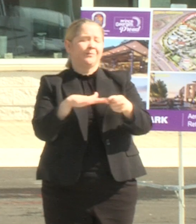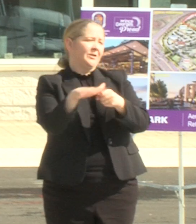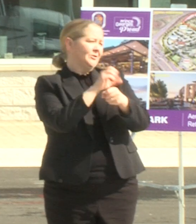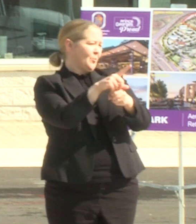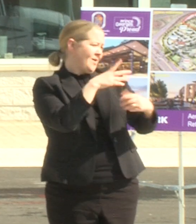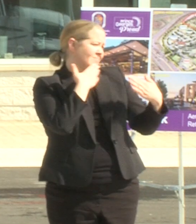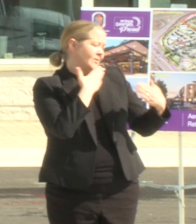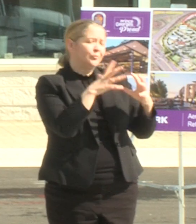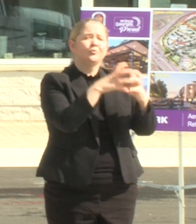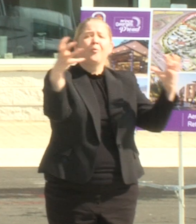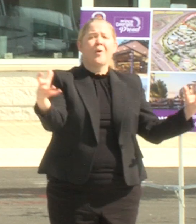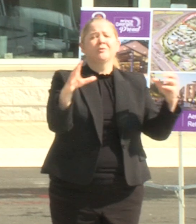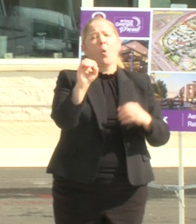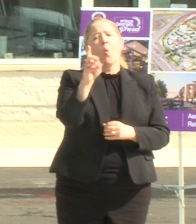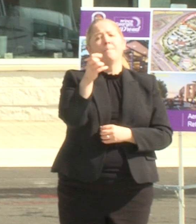so much omar kareem